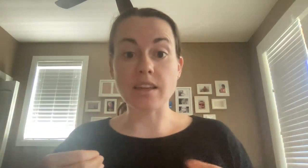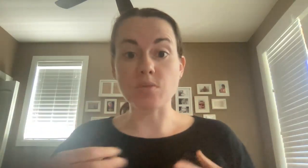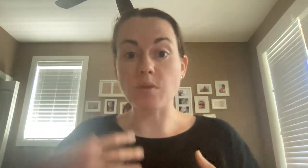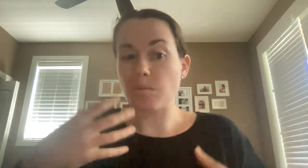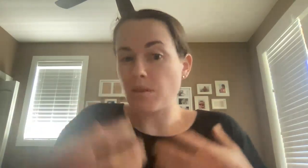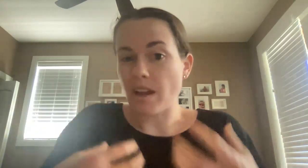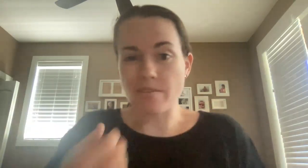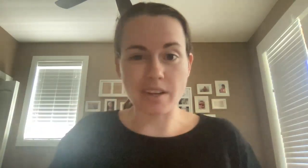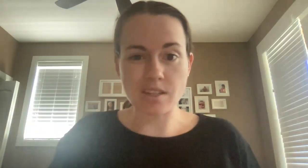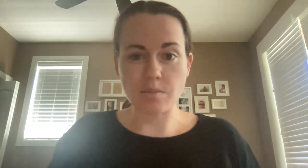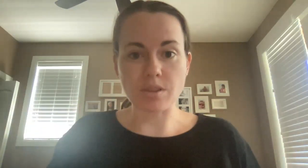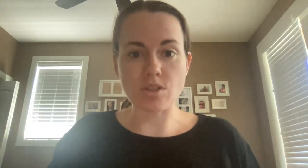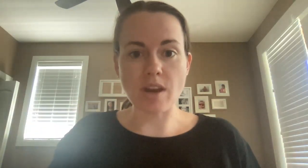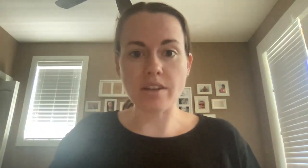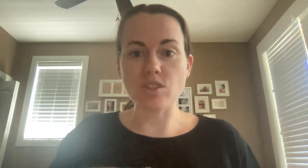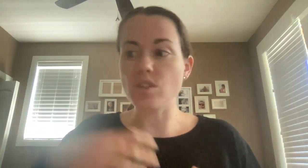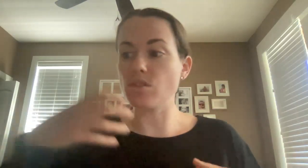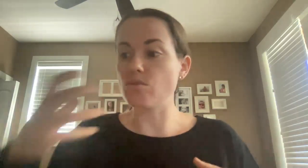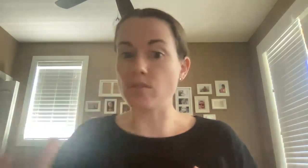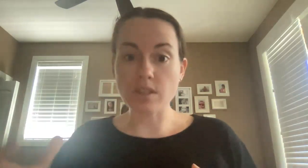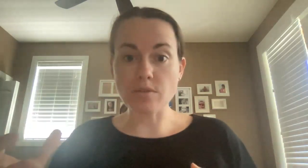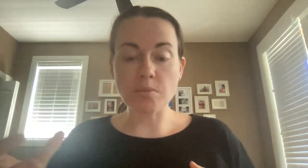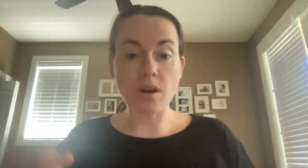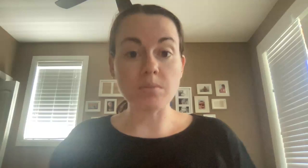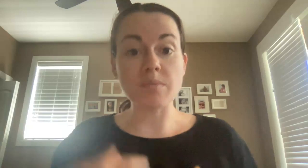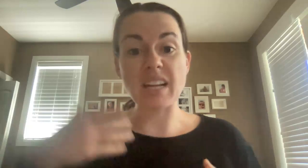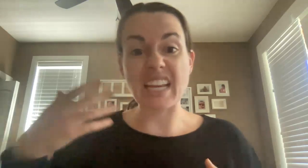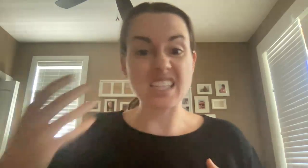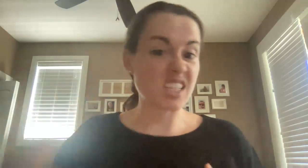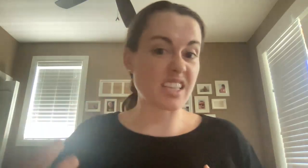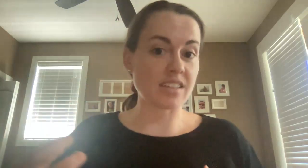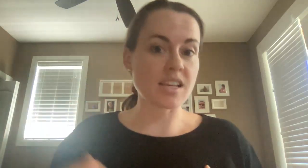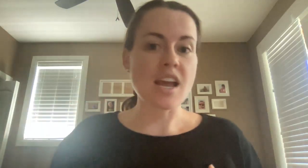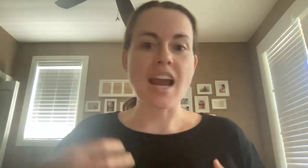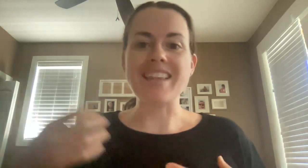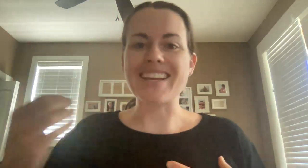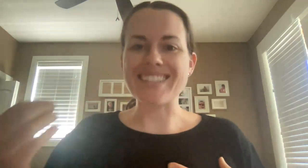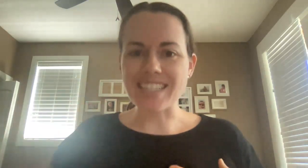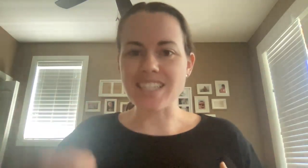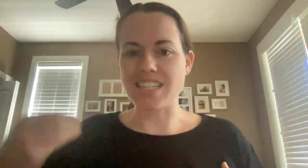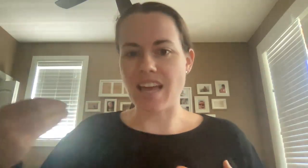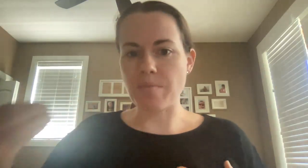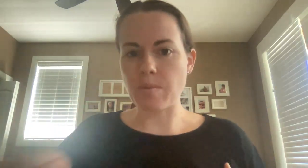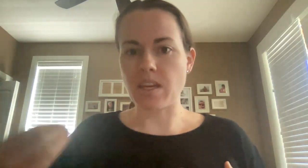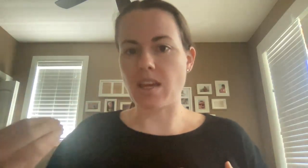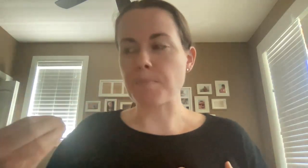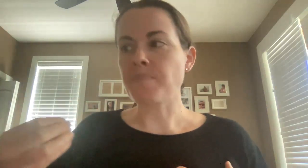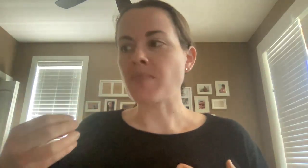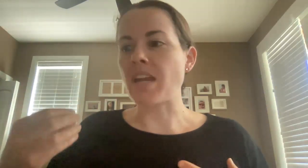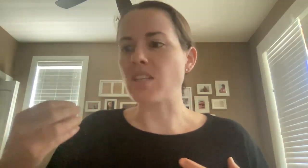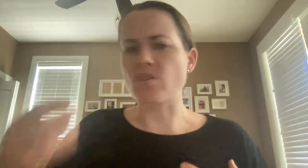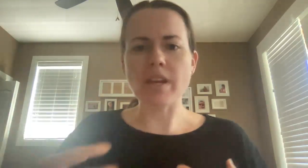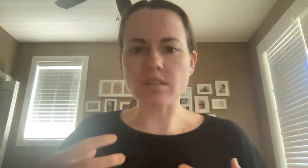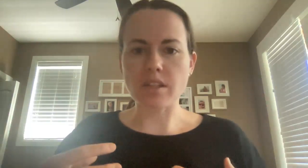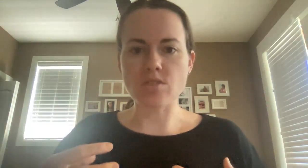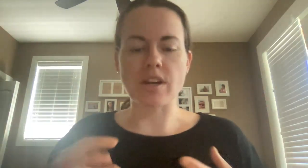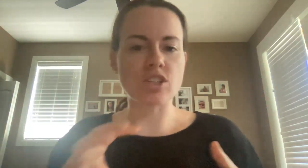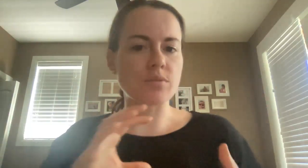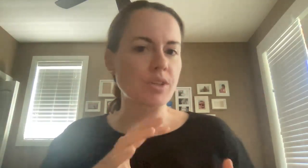kids will apply a very similar strategy to a different problem and get success and they get addicted to that mimicking. And it's a great learning strategy when